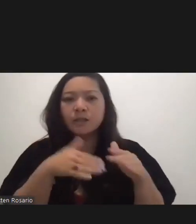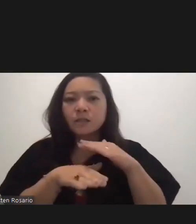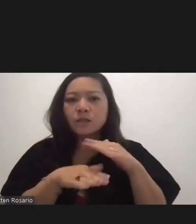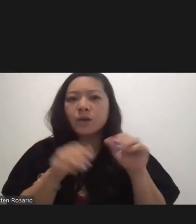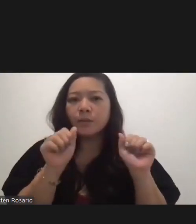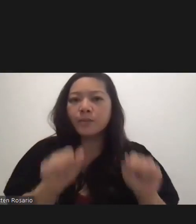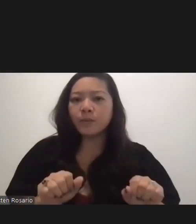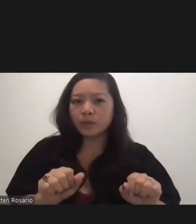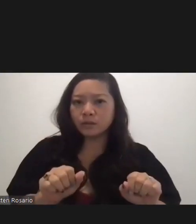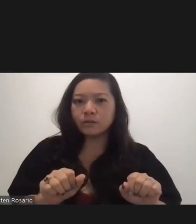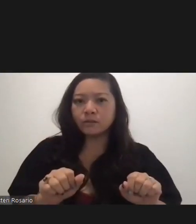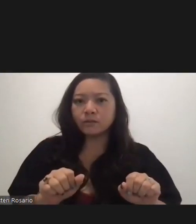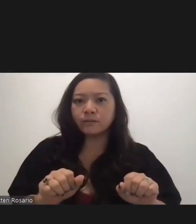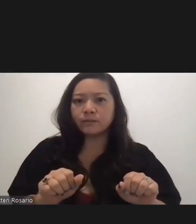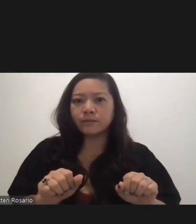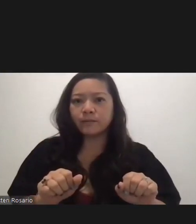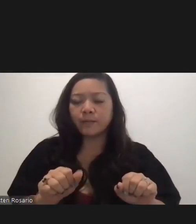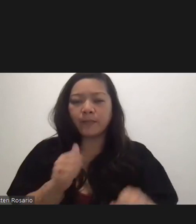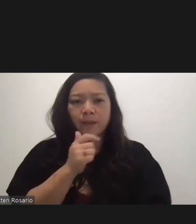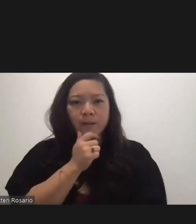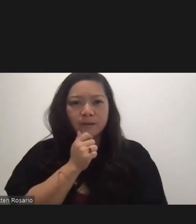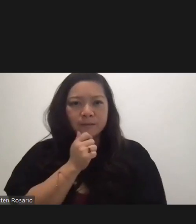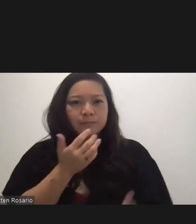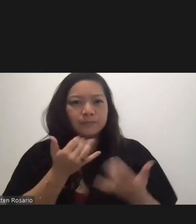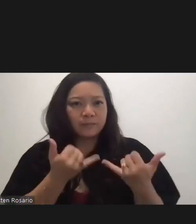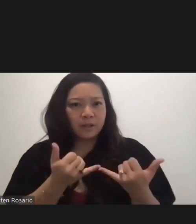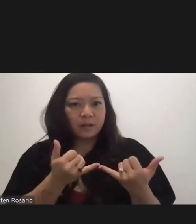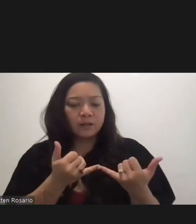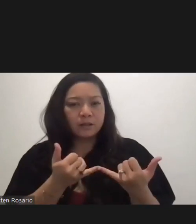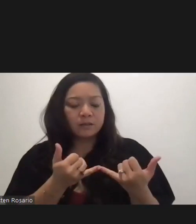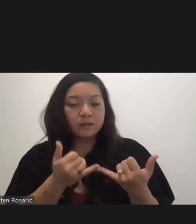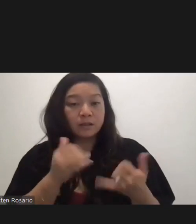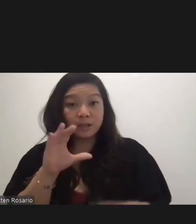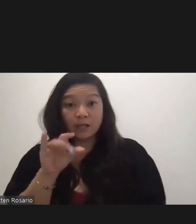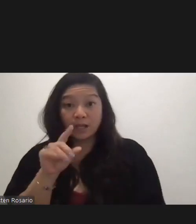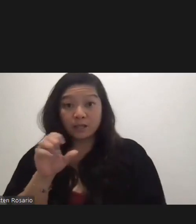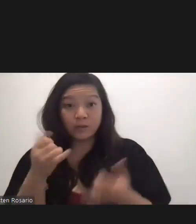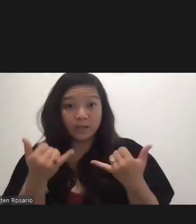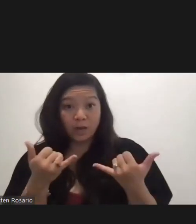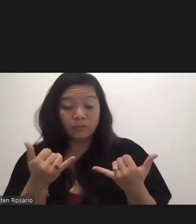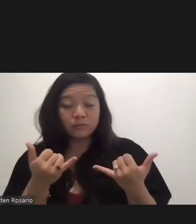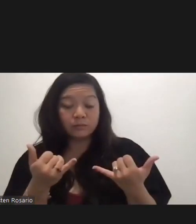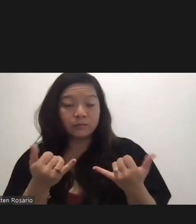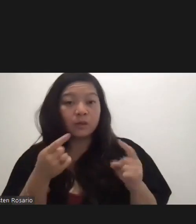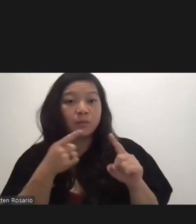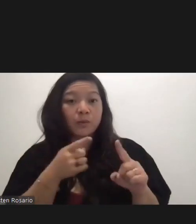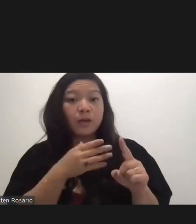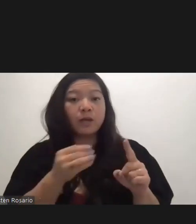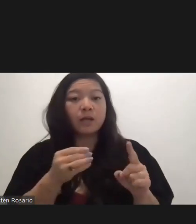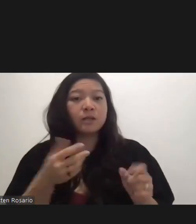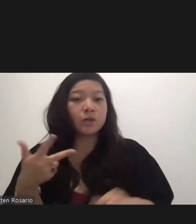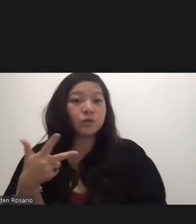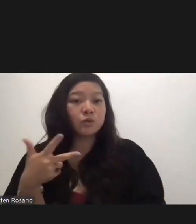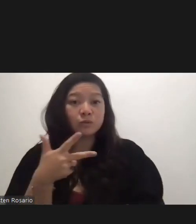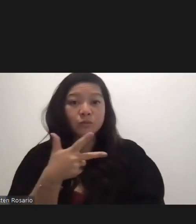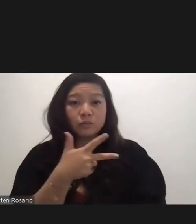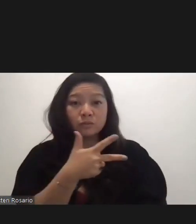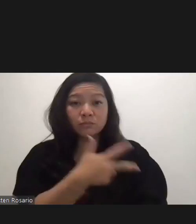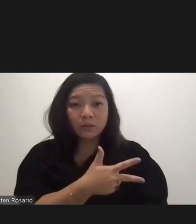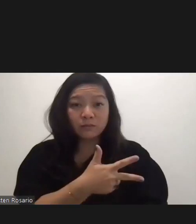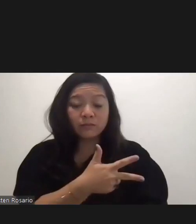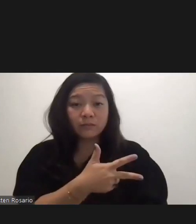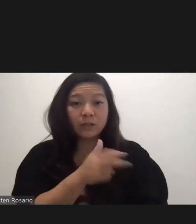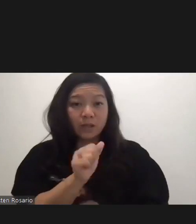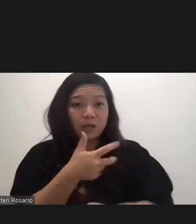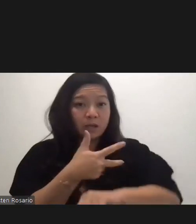So, a case in point is the drive-thru vaccination. And